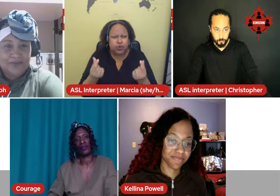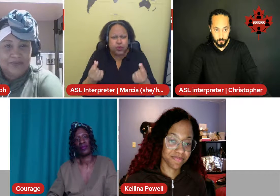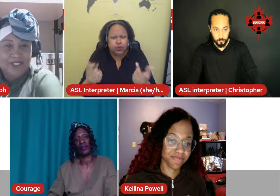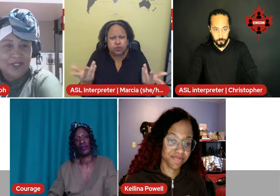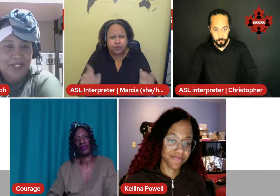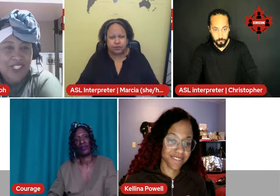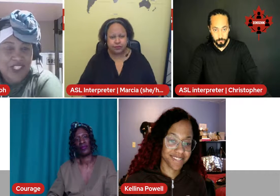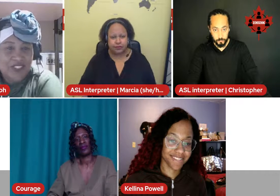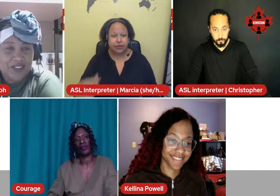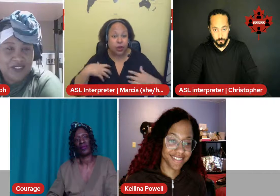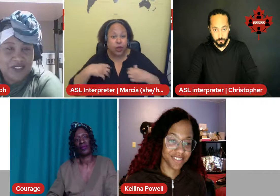Courage?